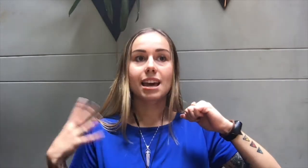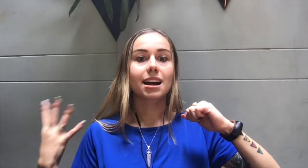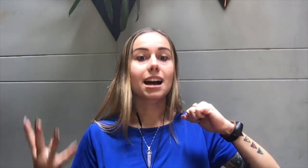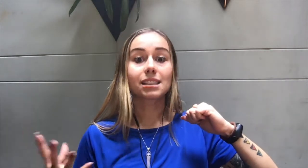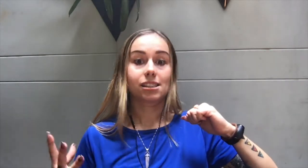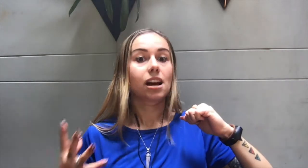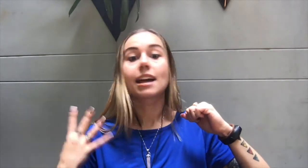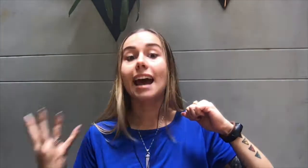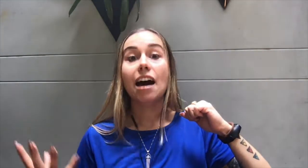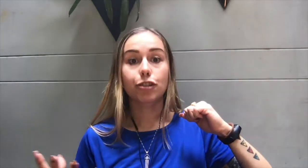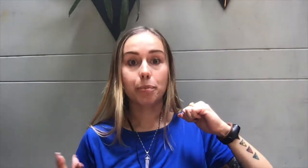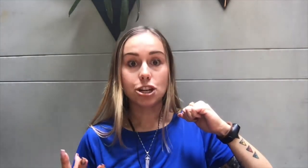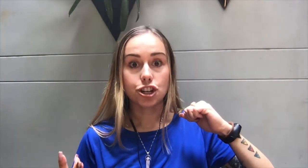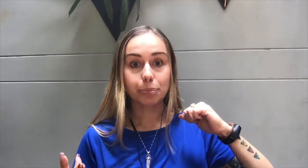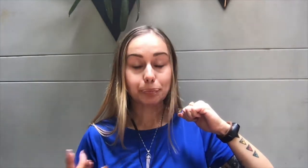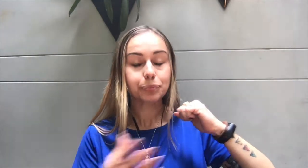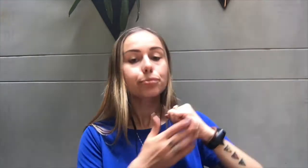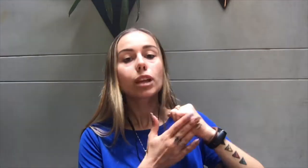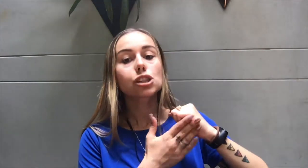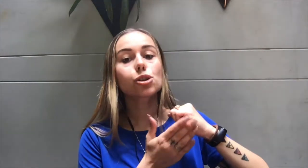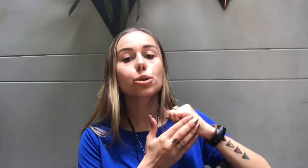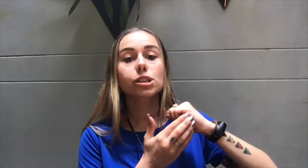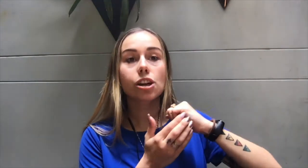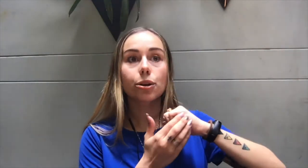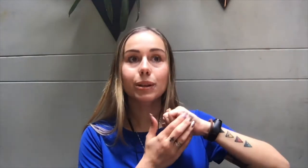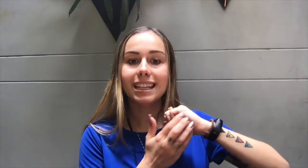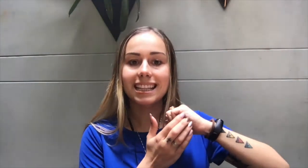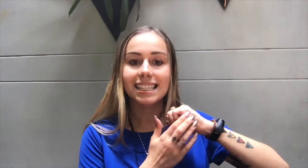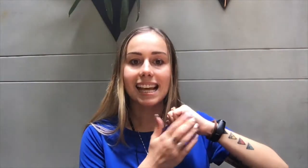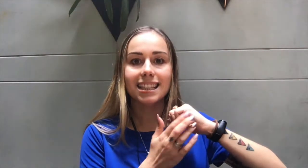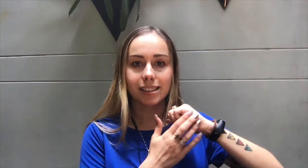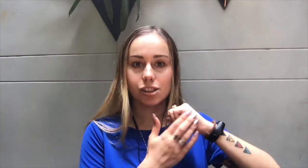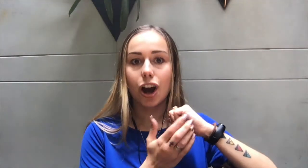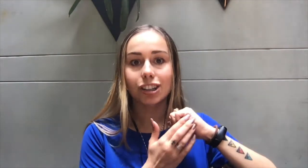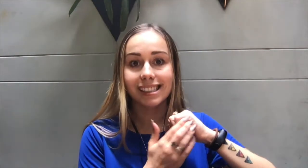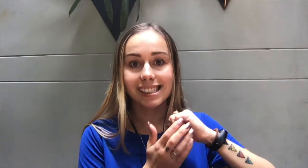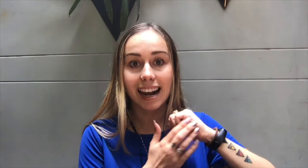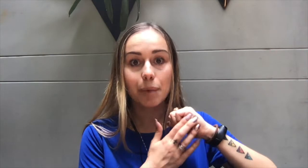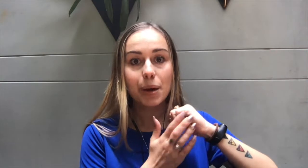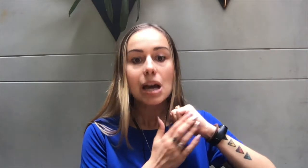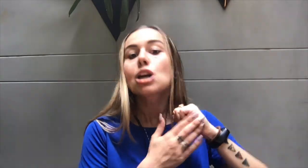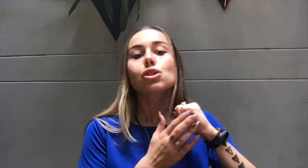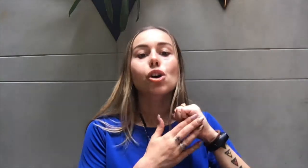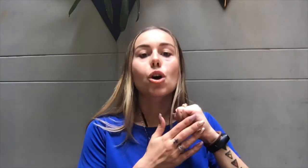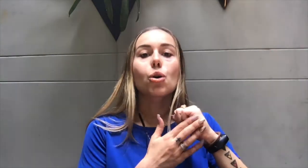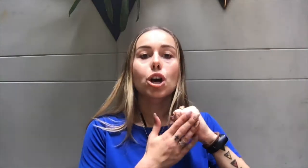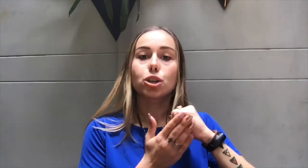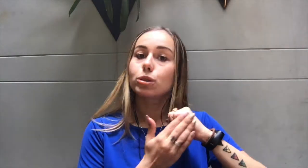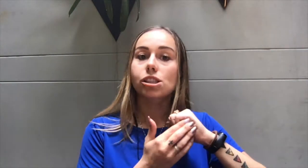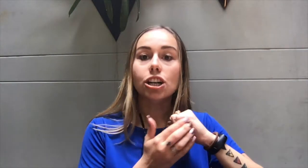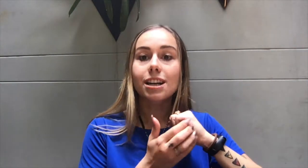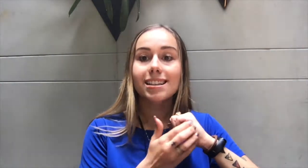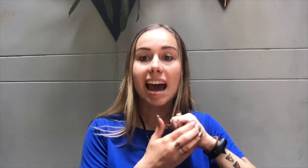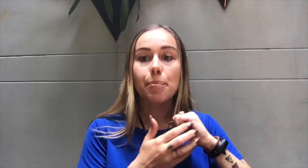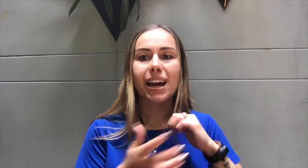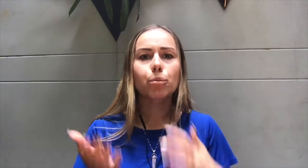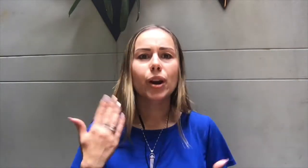as an affirmation. So you would start with this and this is called a setup. So you would start tapping on whatever